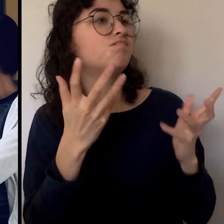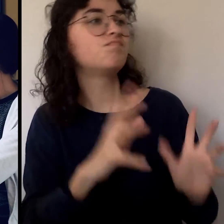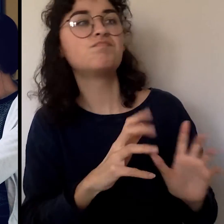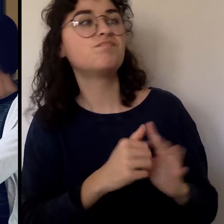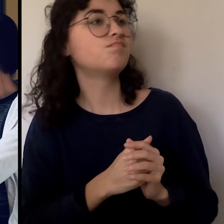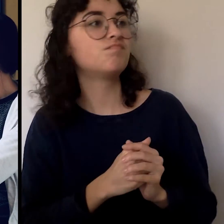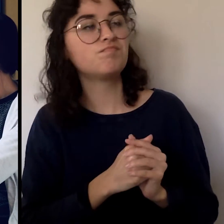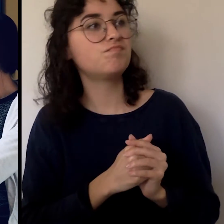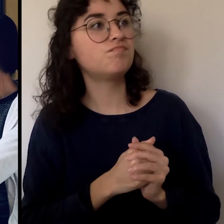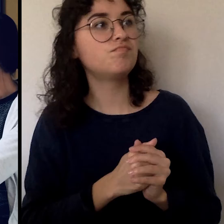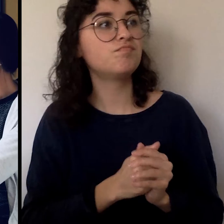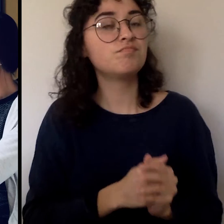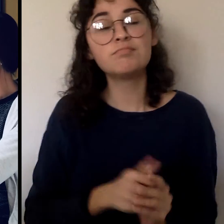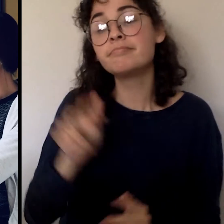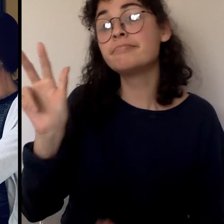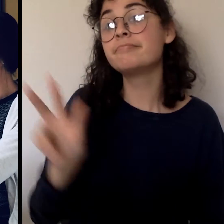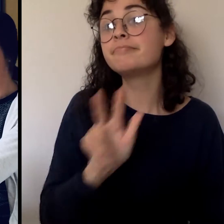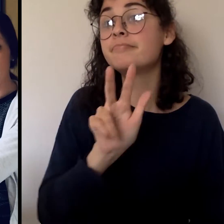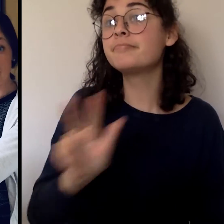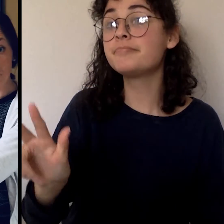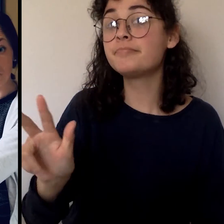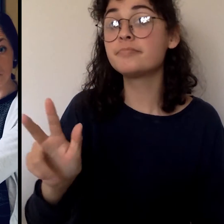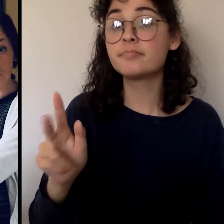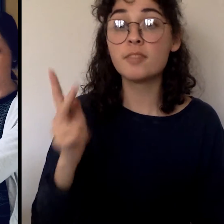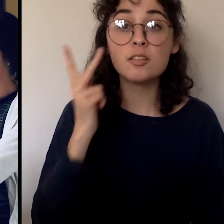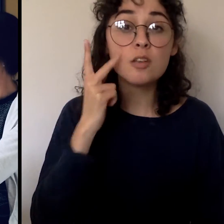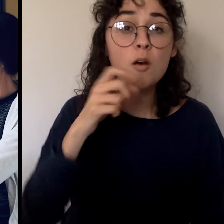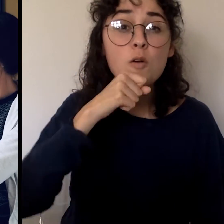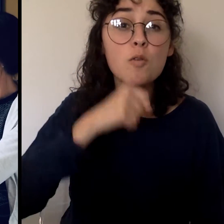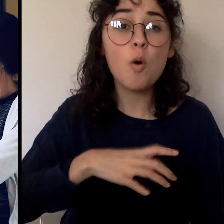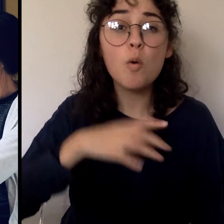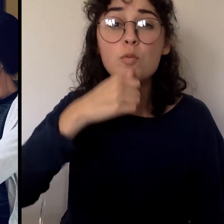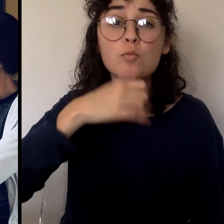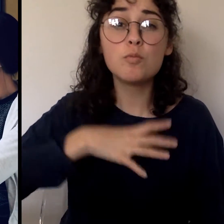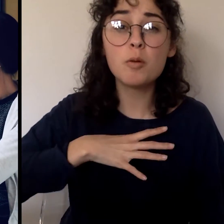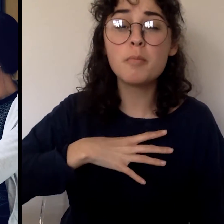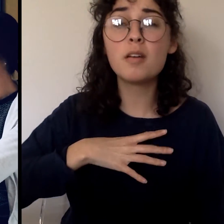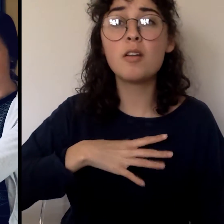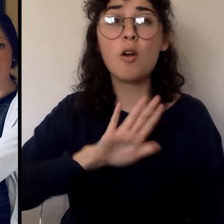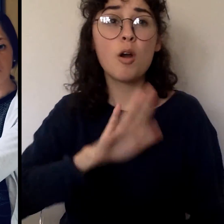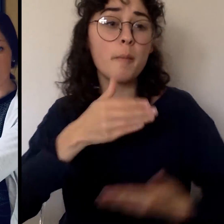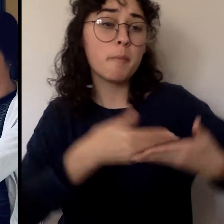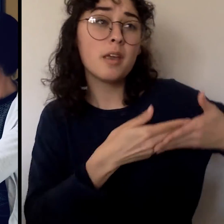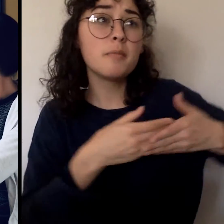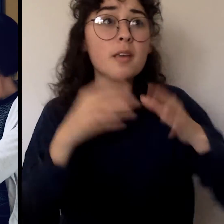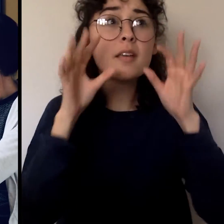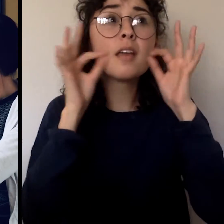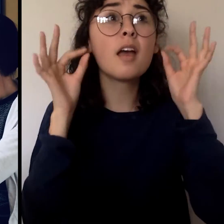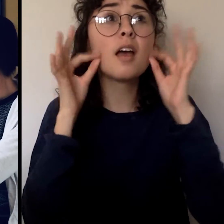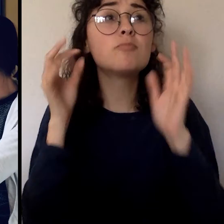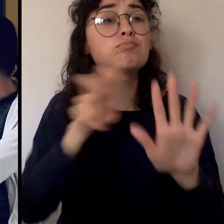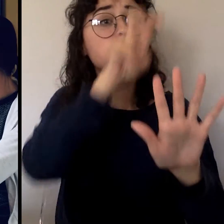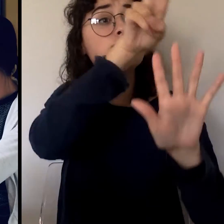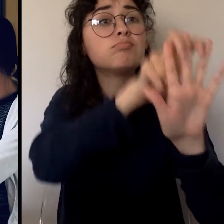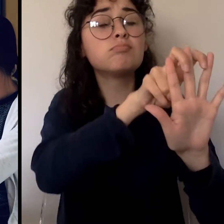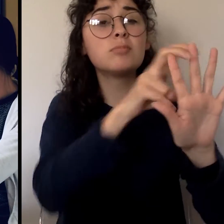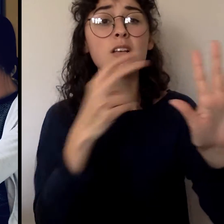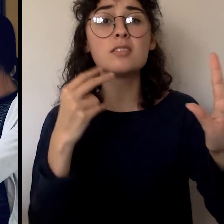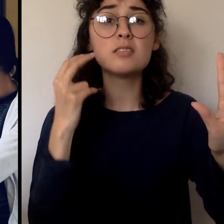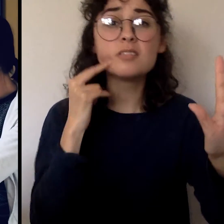Then we saw an old lady trying to get her kitten down from a tree. Tim said, Clifford, get the kitty.